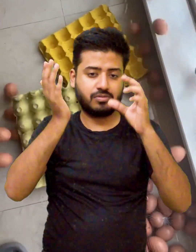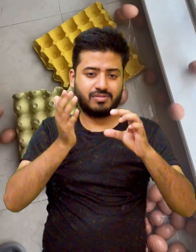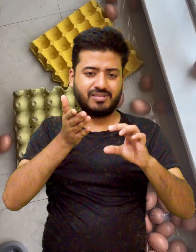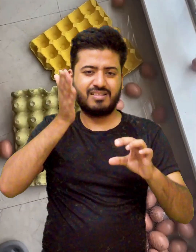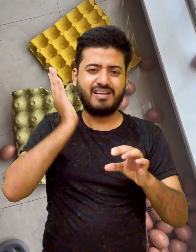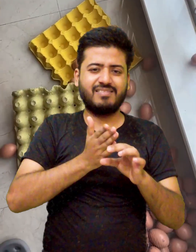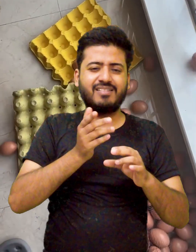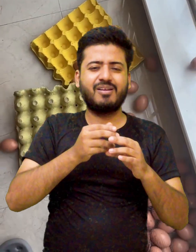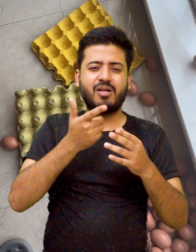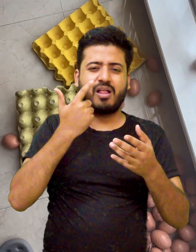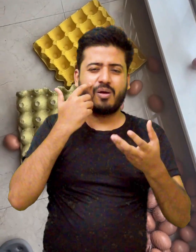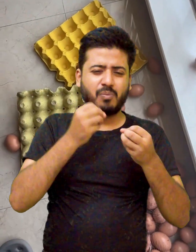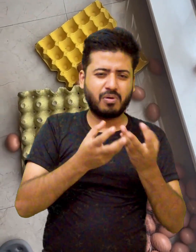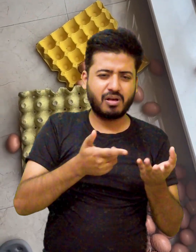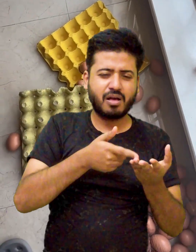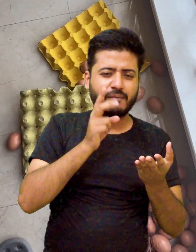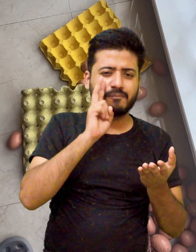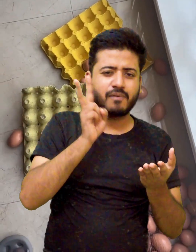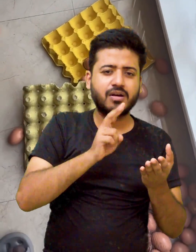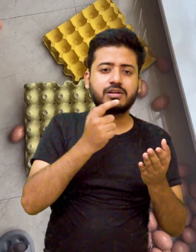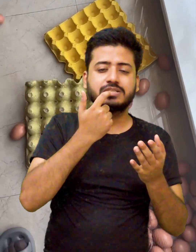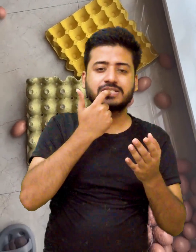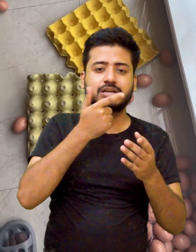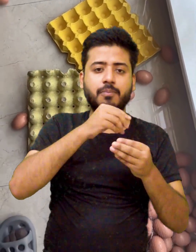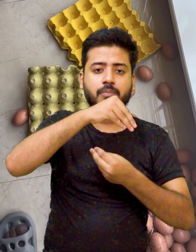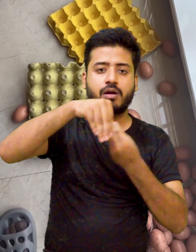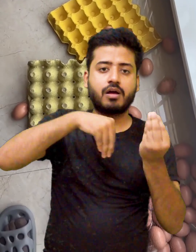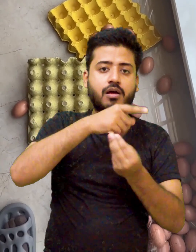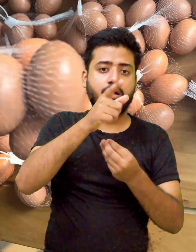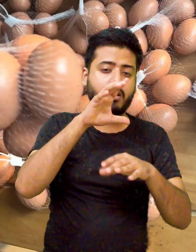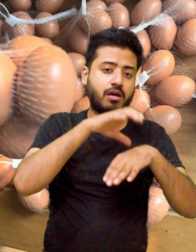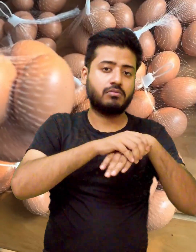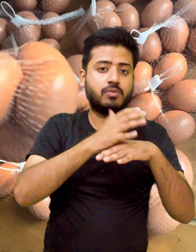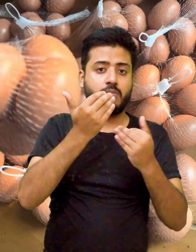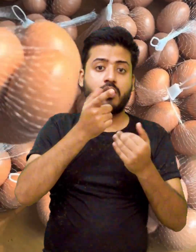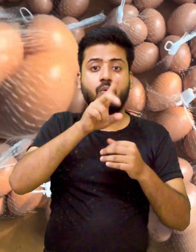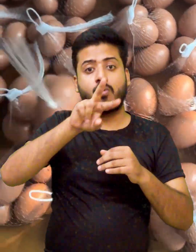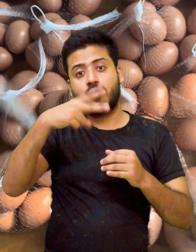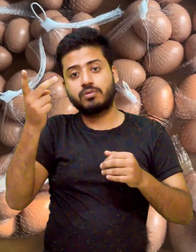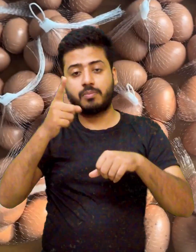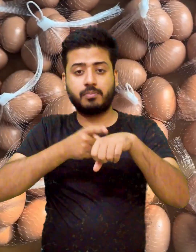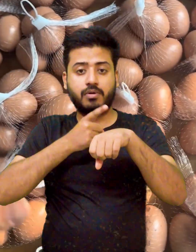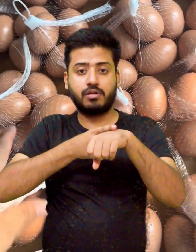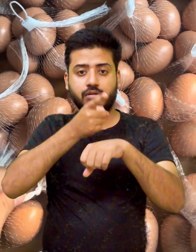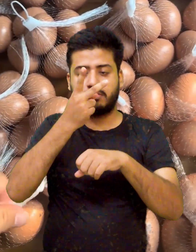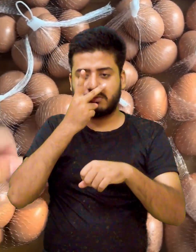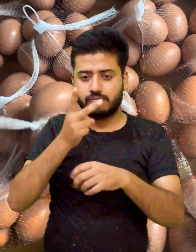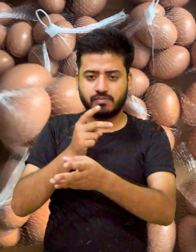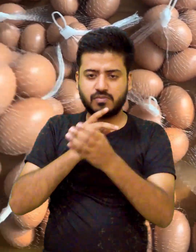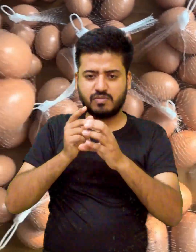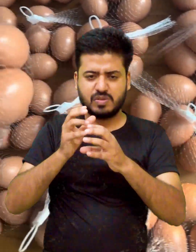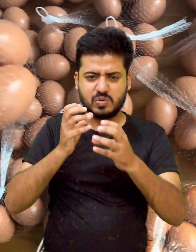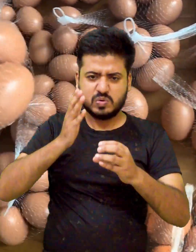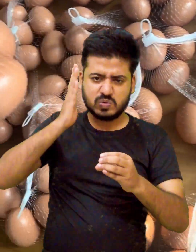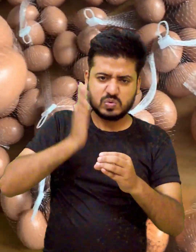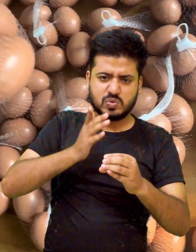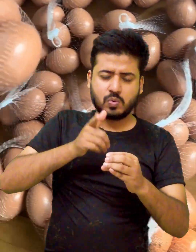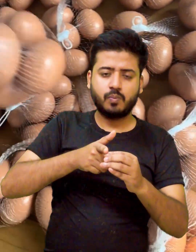laid by living animal but are the result of millions of years of fossilization where the original material is gradually replaced by minerals